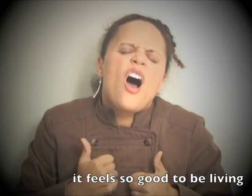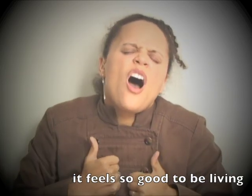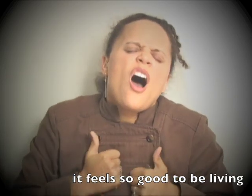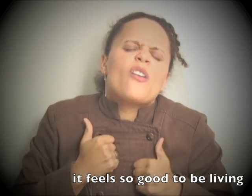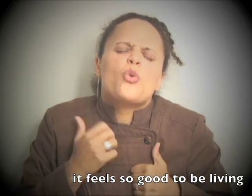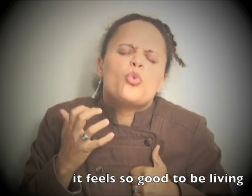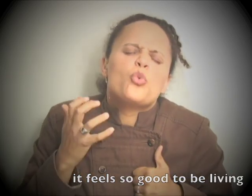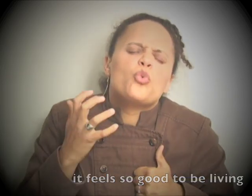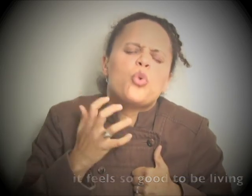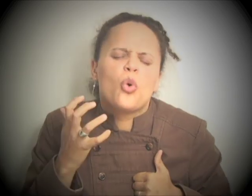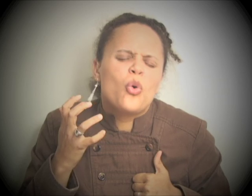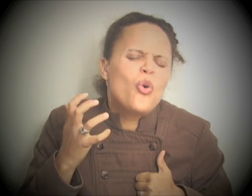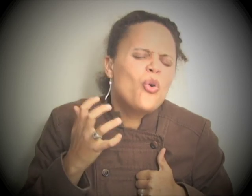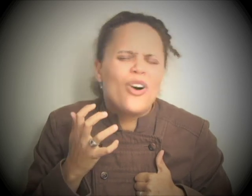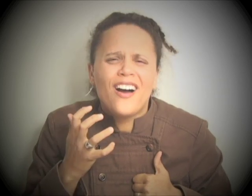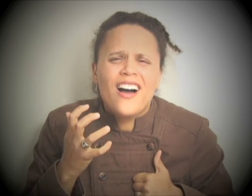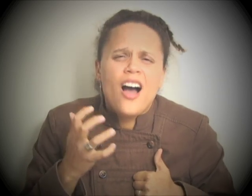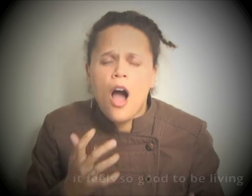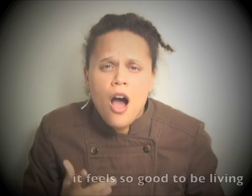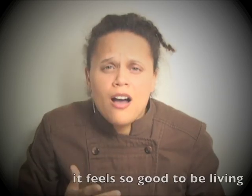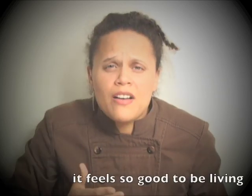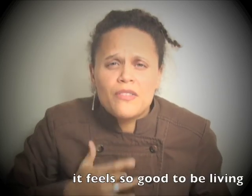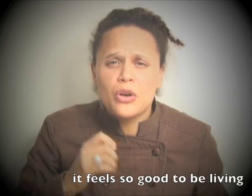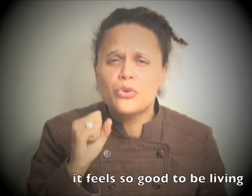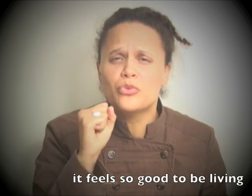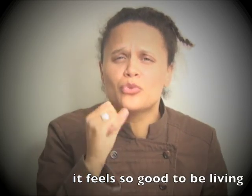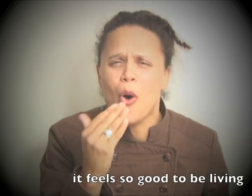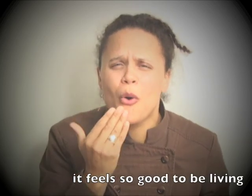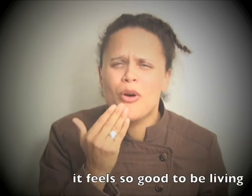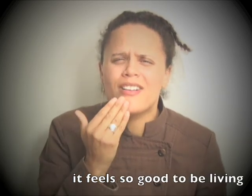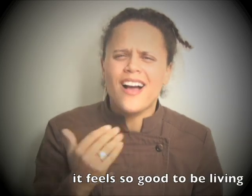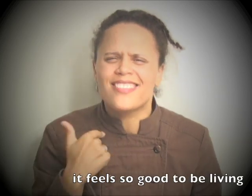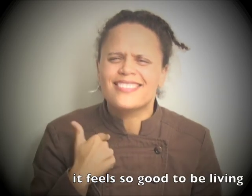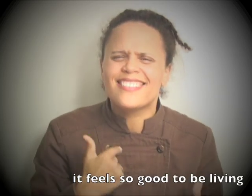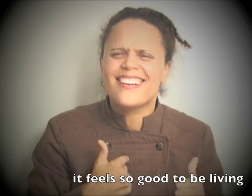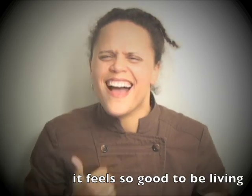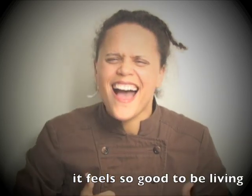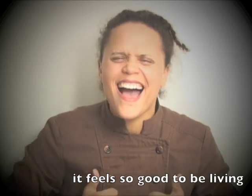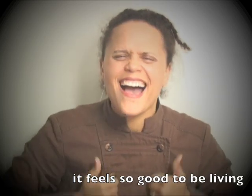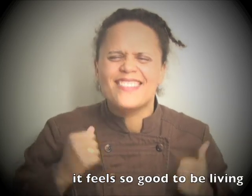living It feels so good to be living